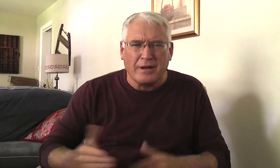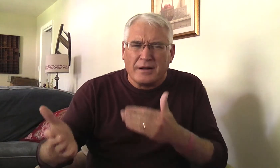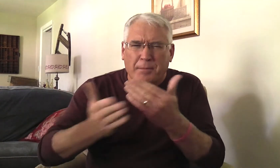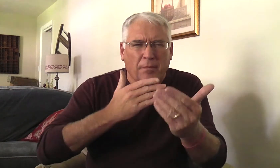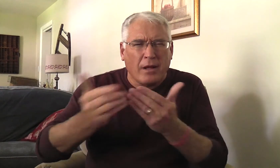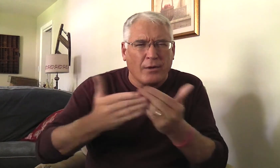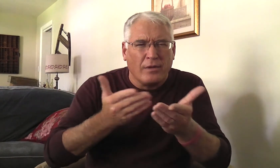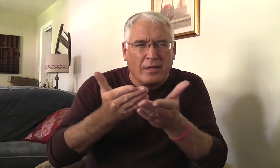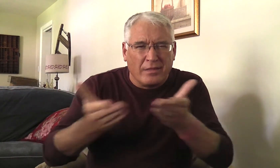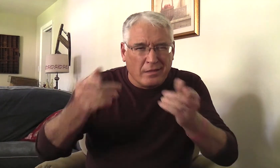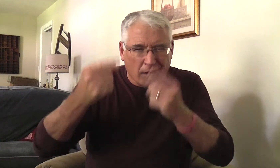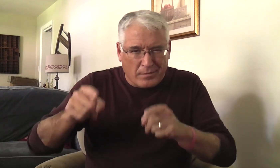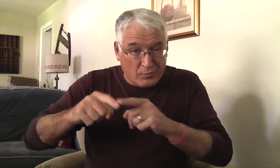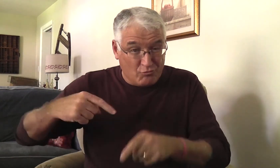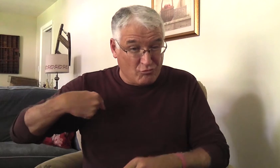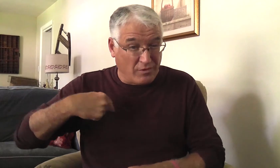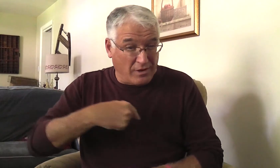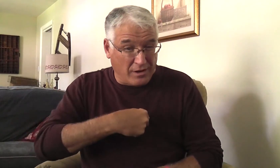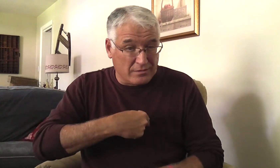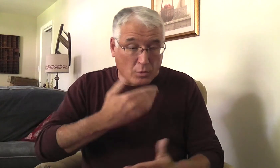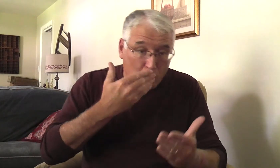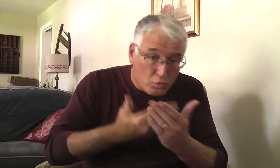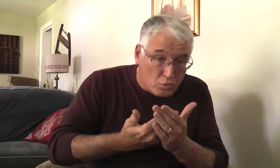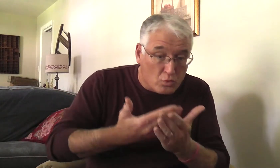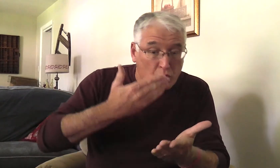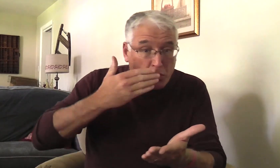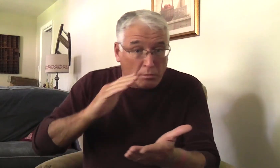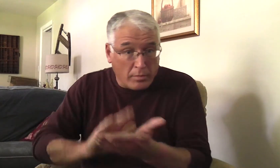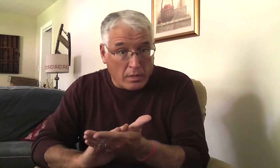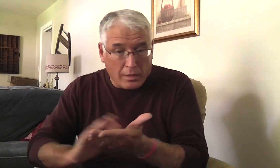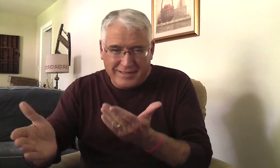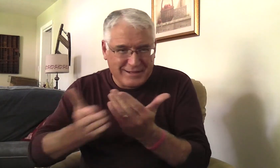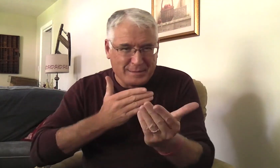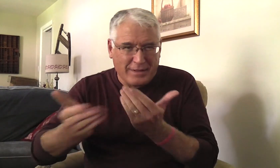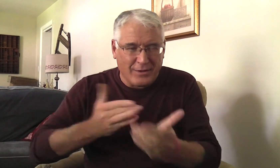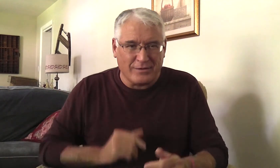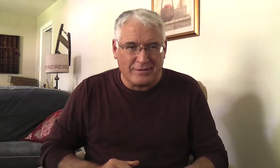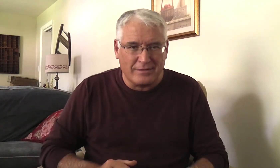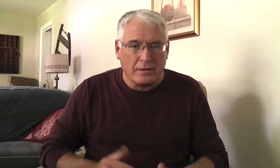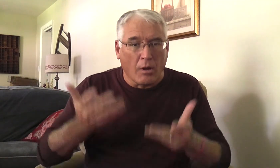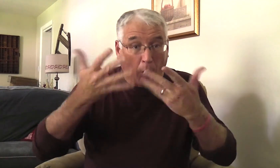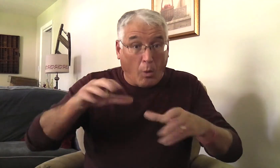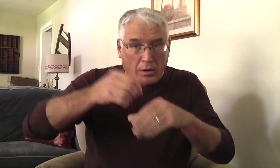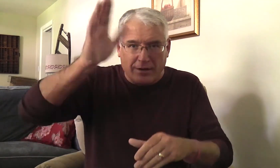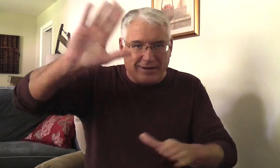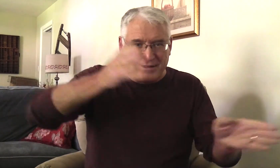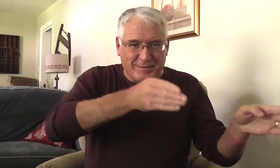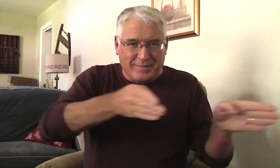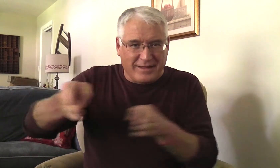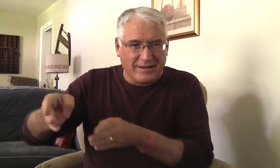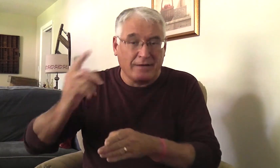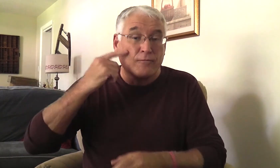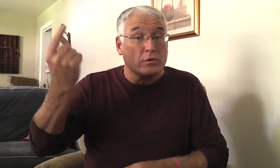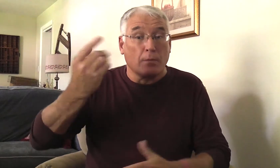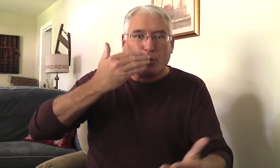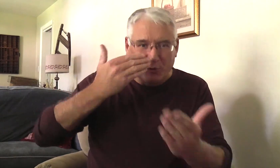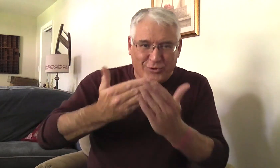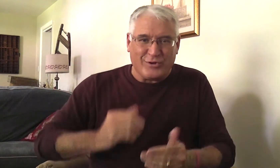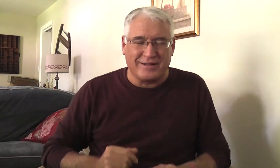our Savior. It doesn't matter the things that happen to us, good, bad. It doesn't really matter. It's all in God's